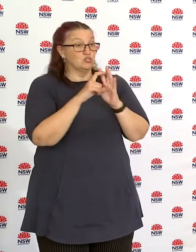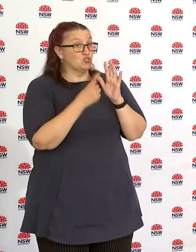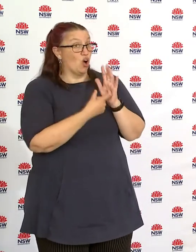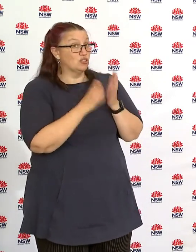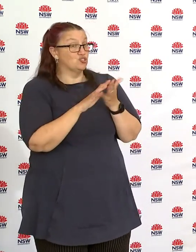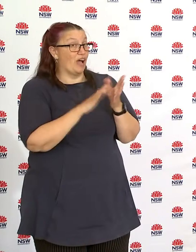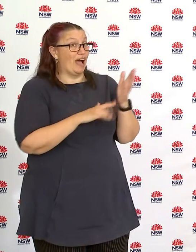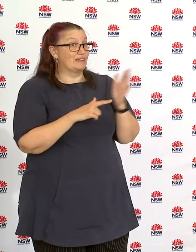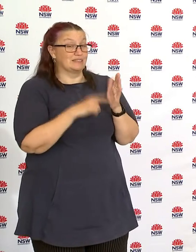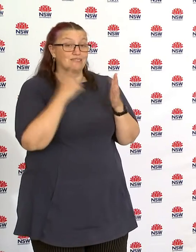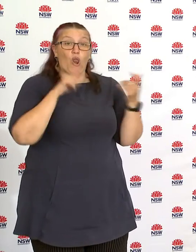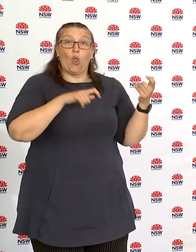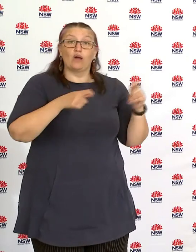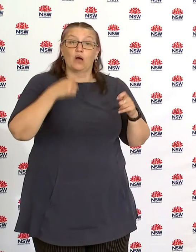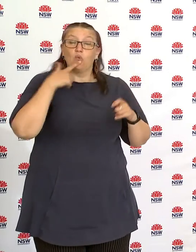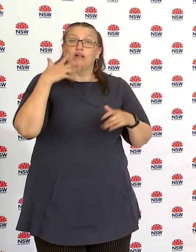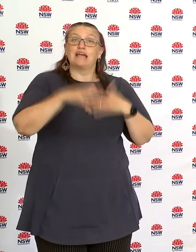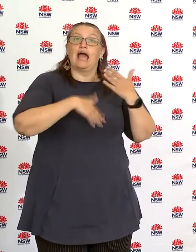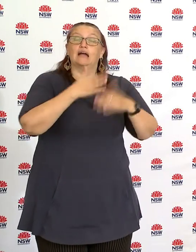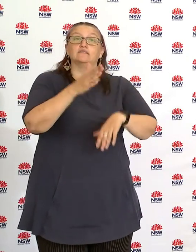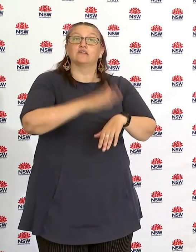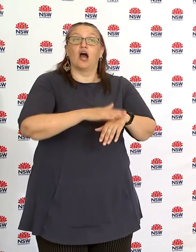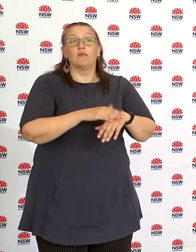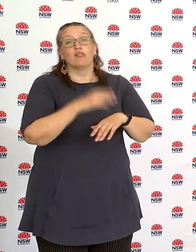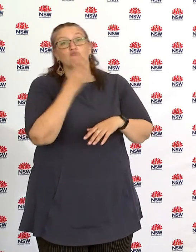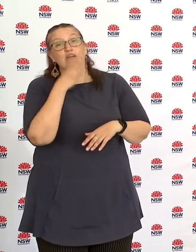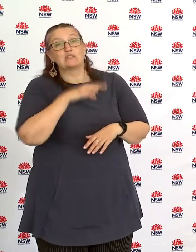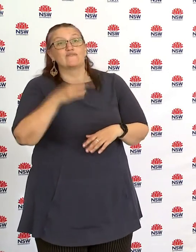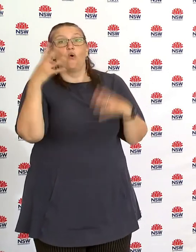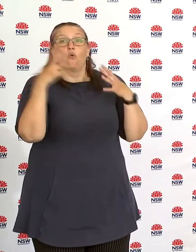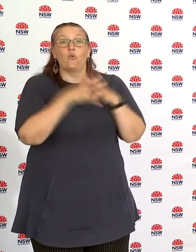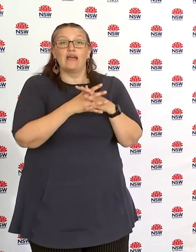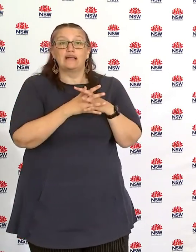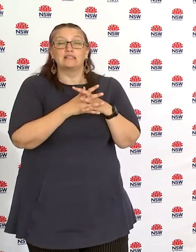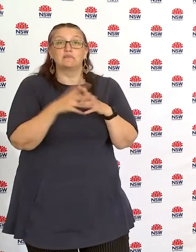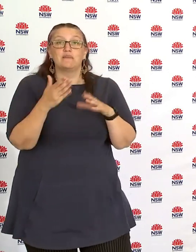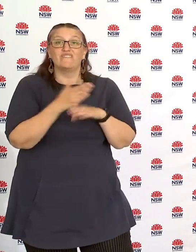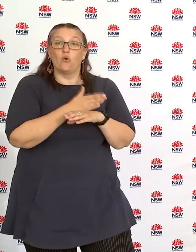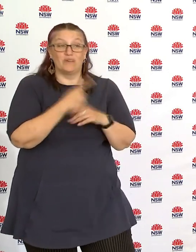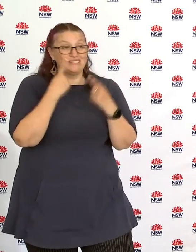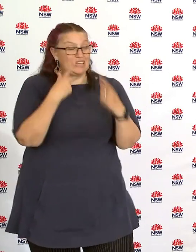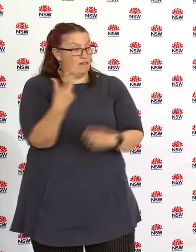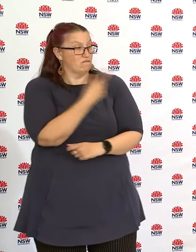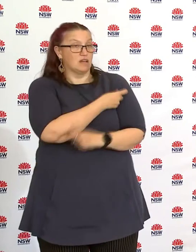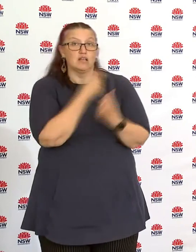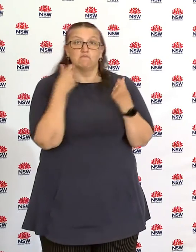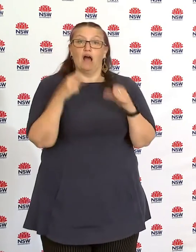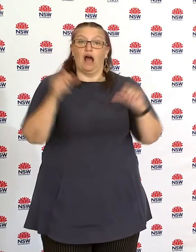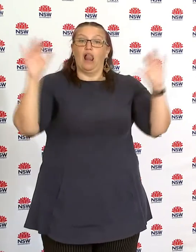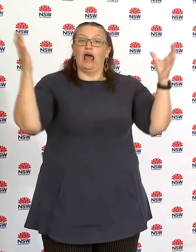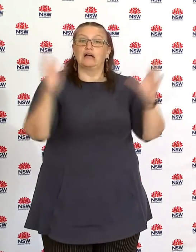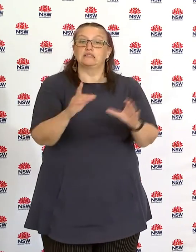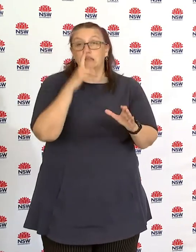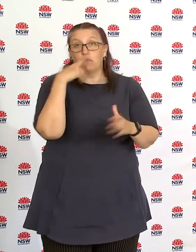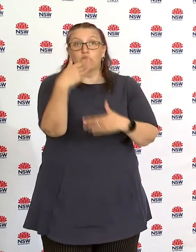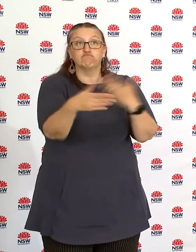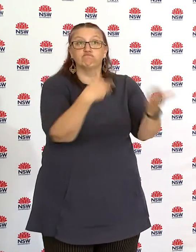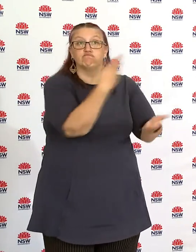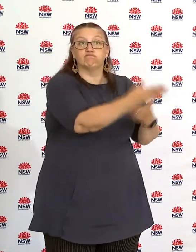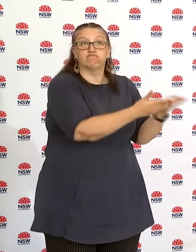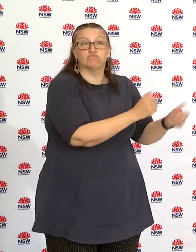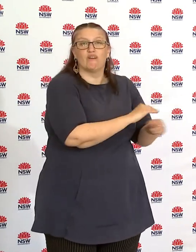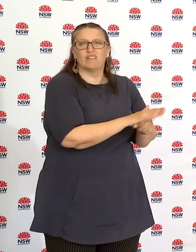some time it will be two to three weeks before we see the effect of vaccinations on transmissibility of the virus and people who are vaccinated